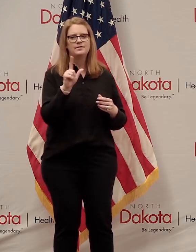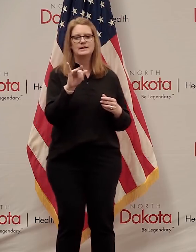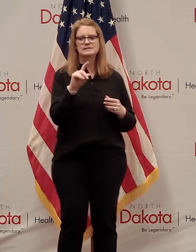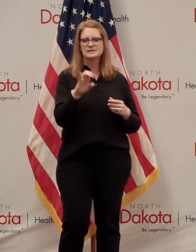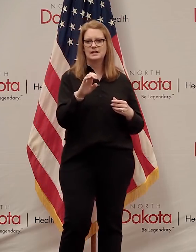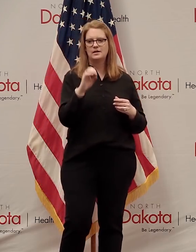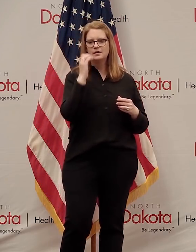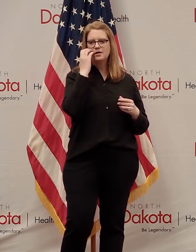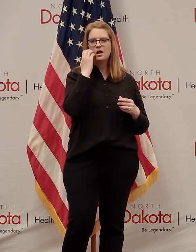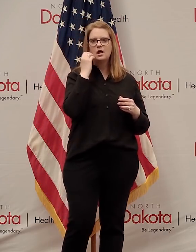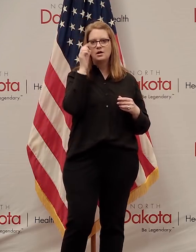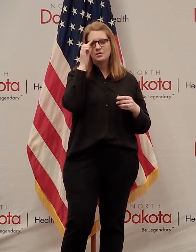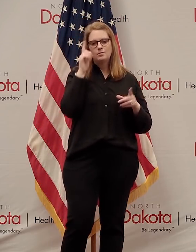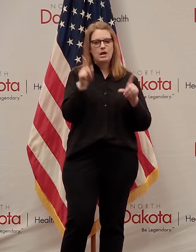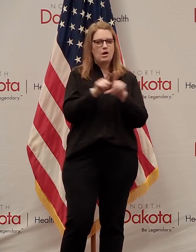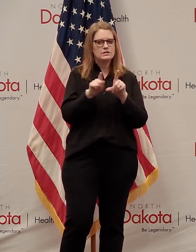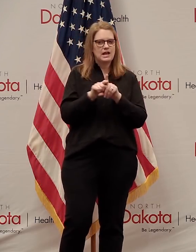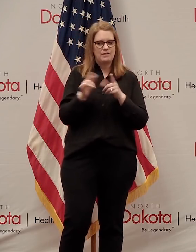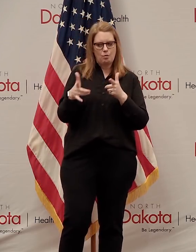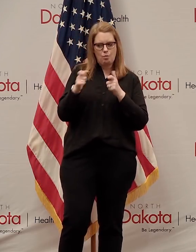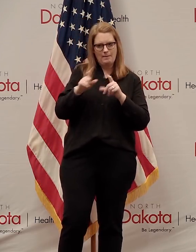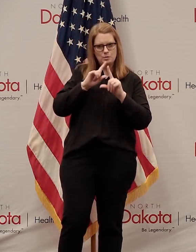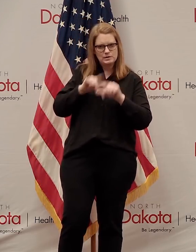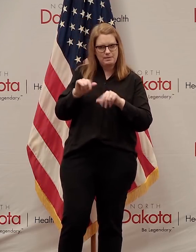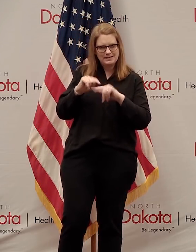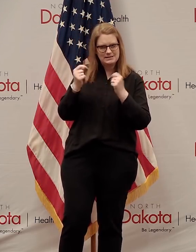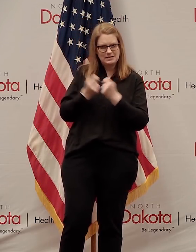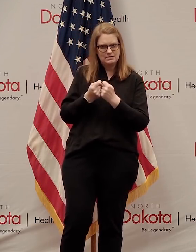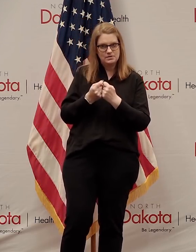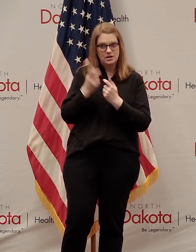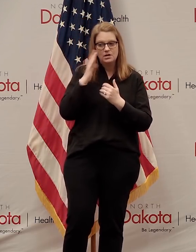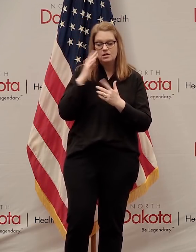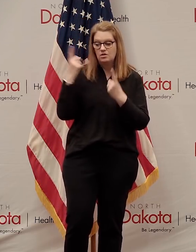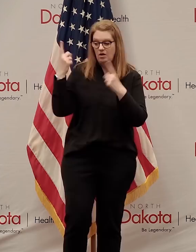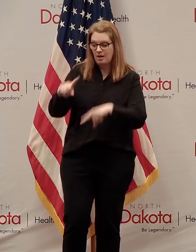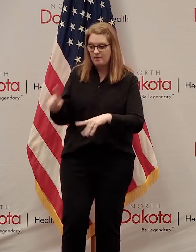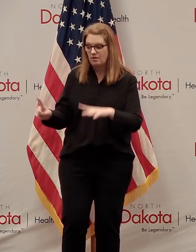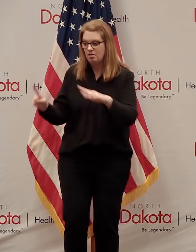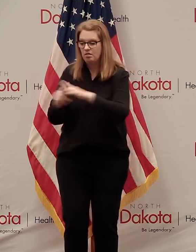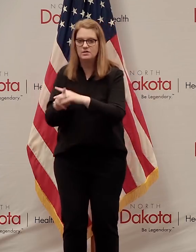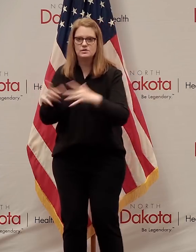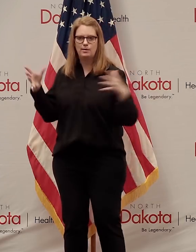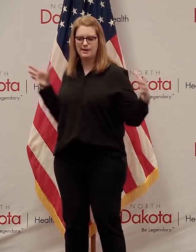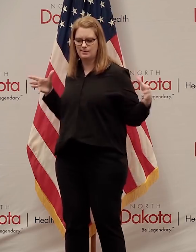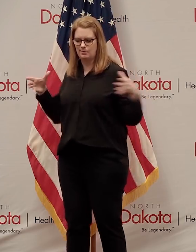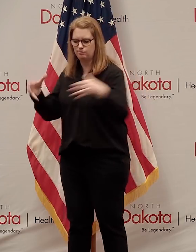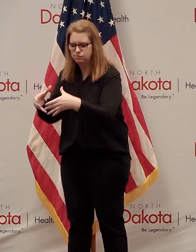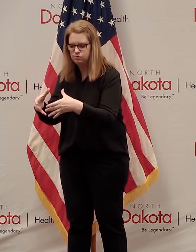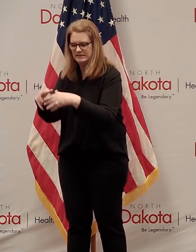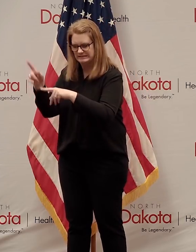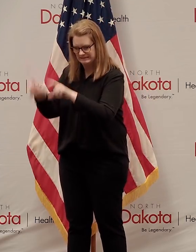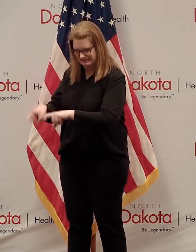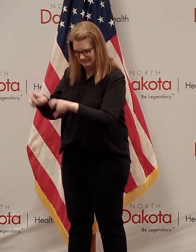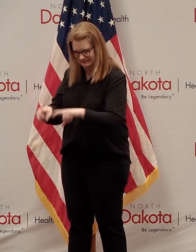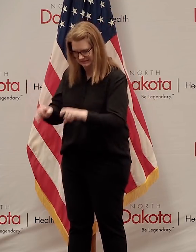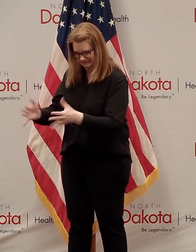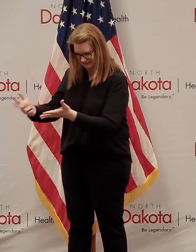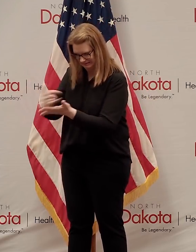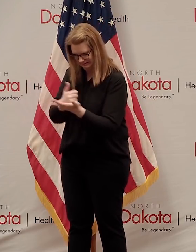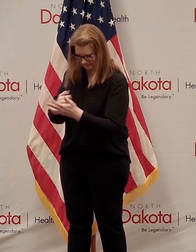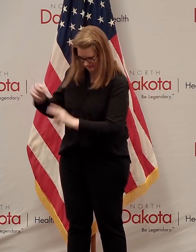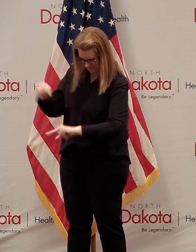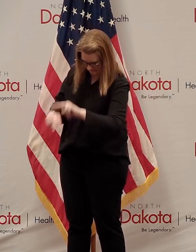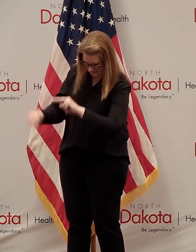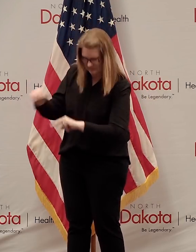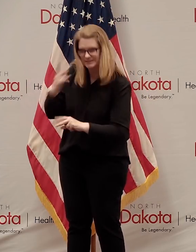also got what we call rapid response teams. Not only do we want to do more in terms of testing, but we also want to be able to come back in with